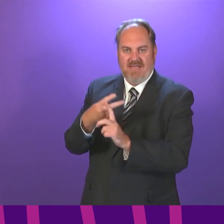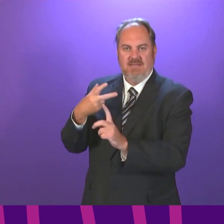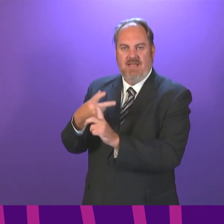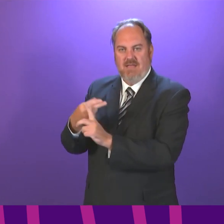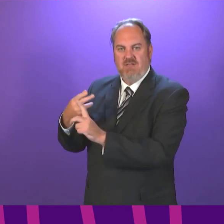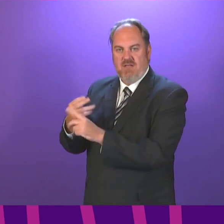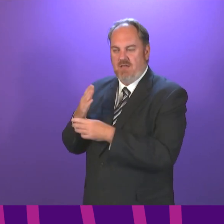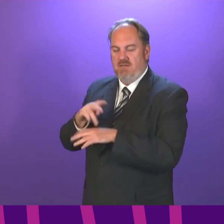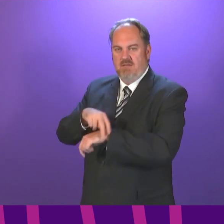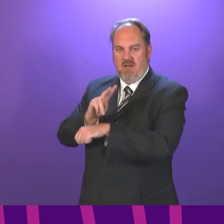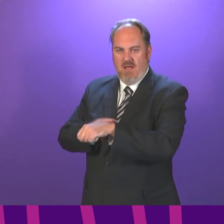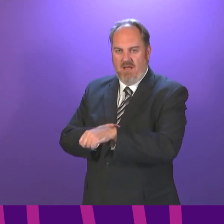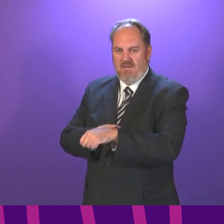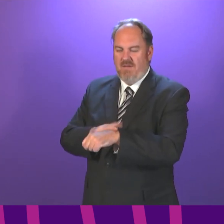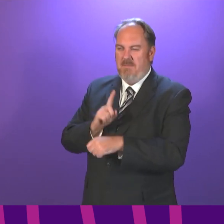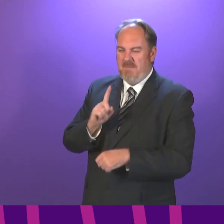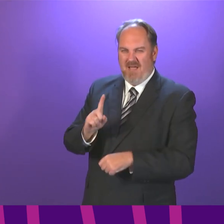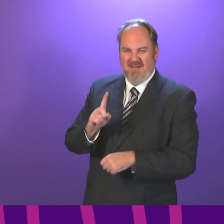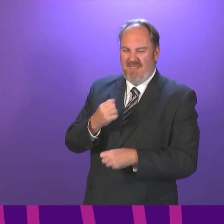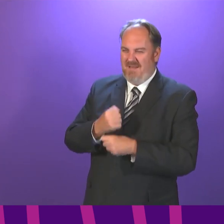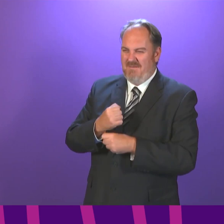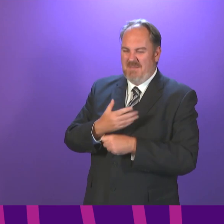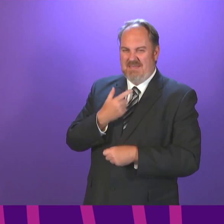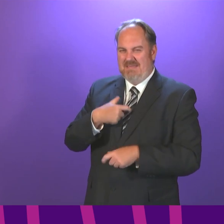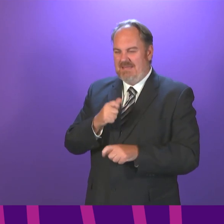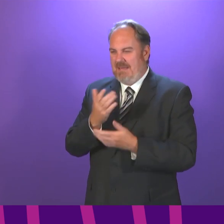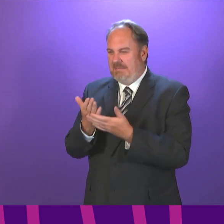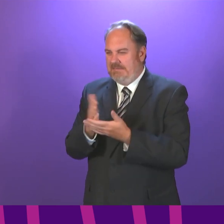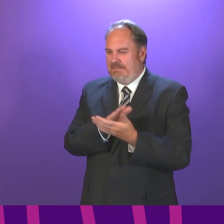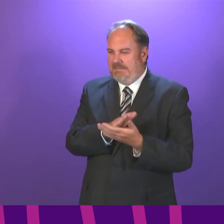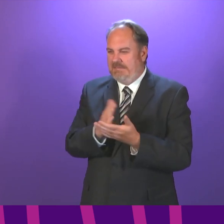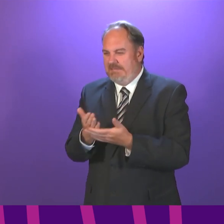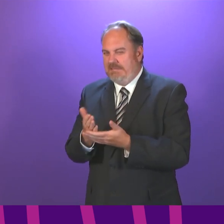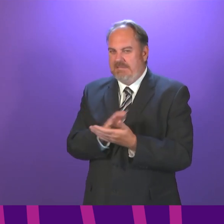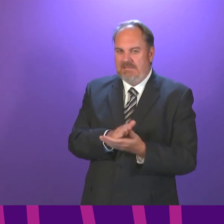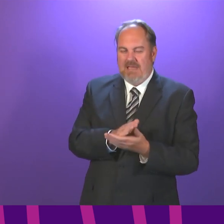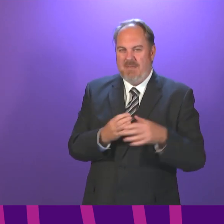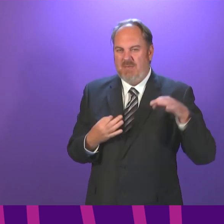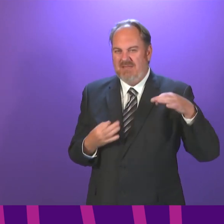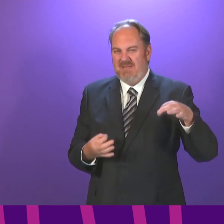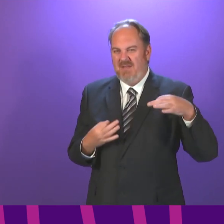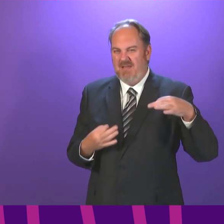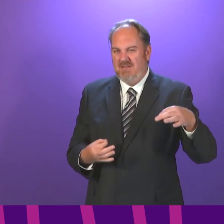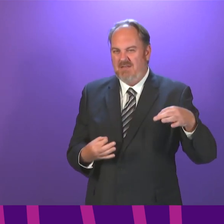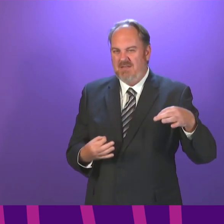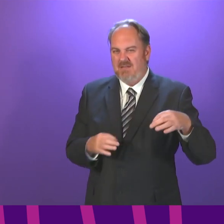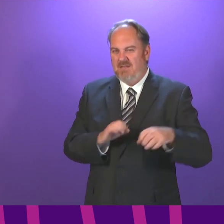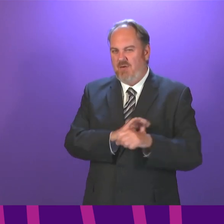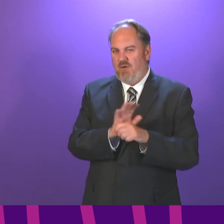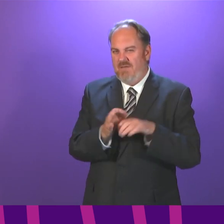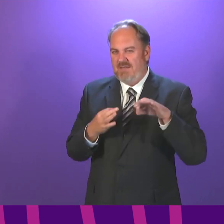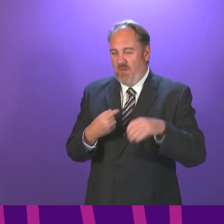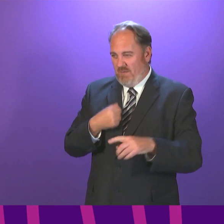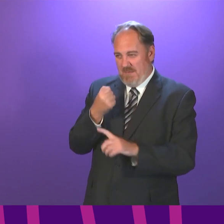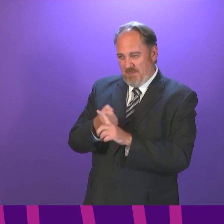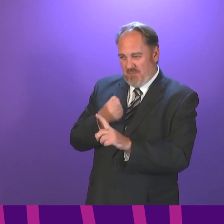concerned that the government is still humming and hawing about domestic vaccine passports, a full nine months after we first pressed them